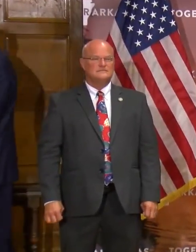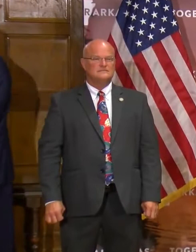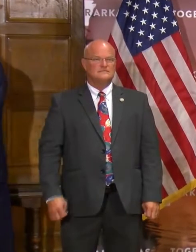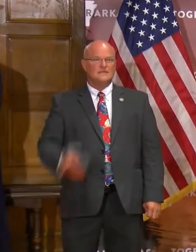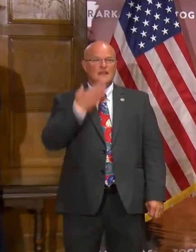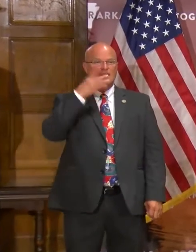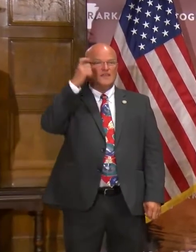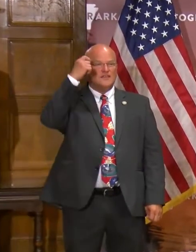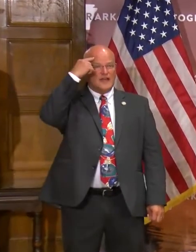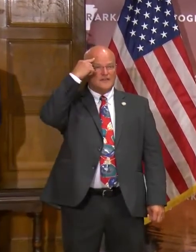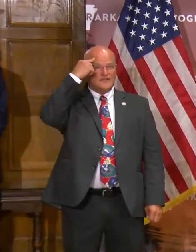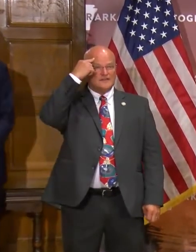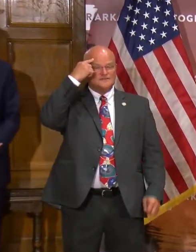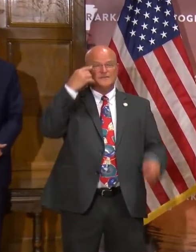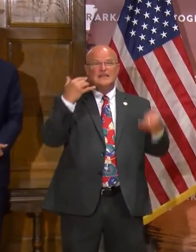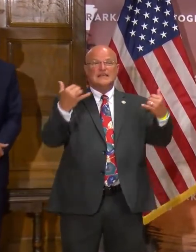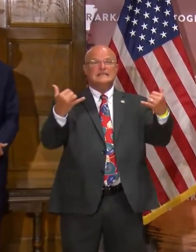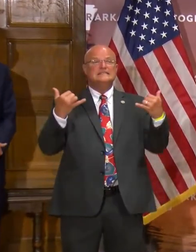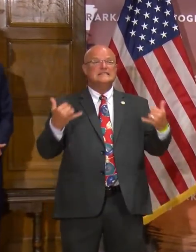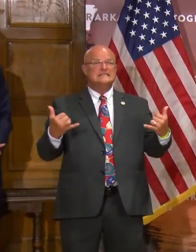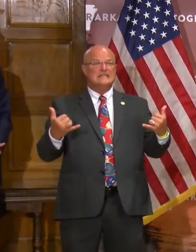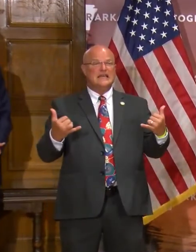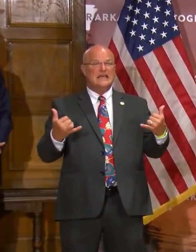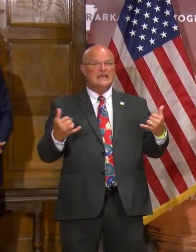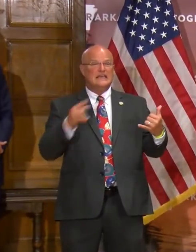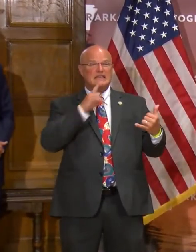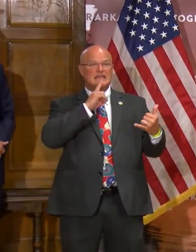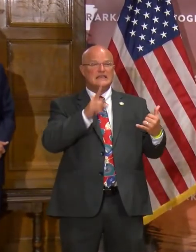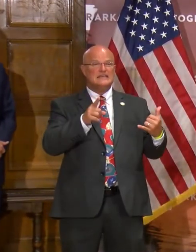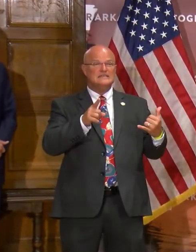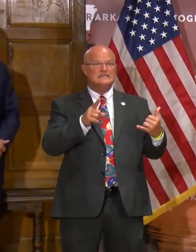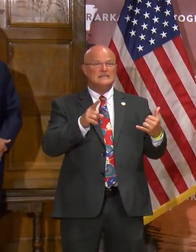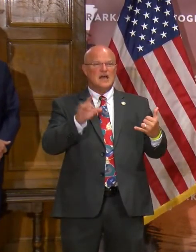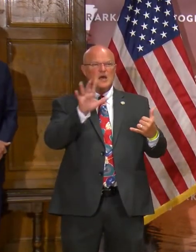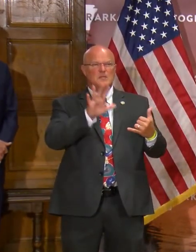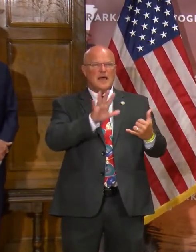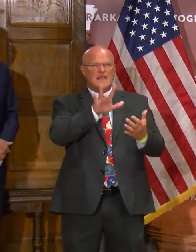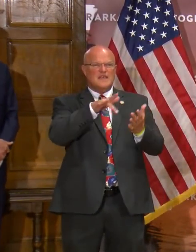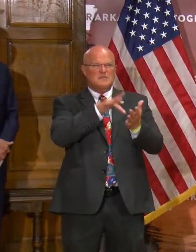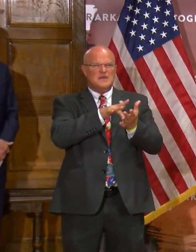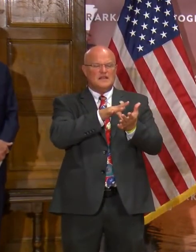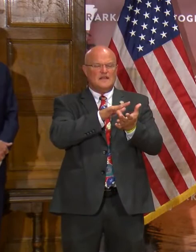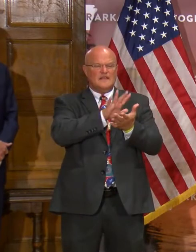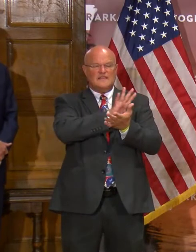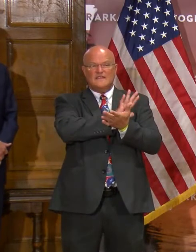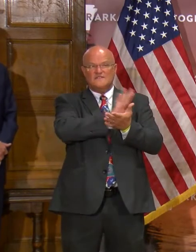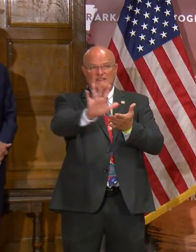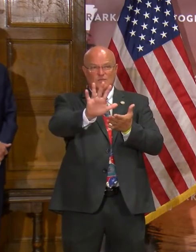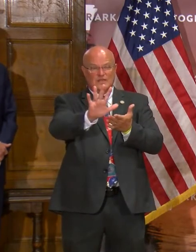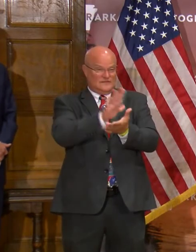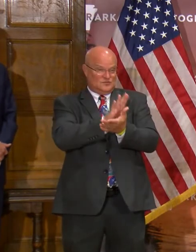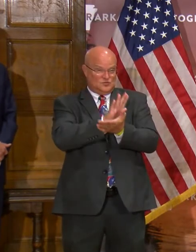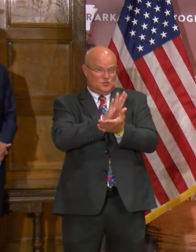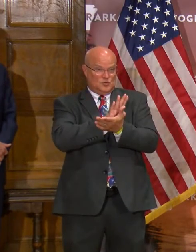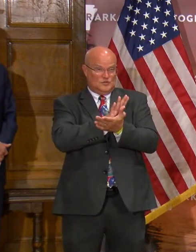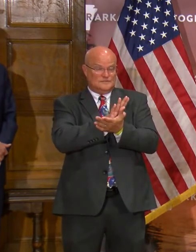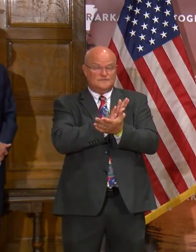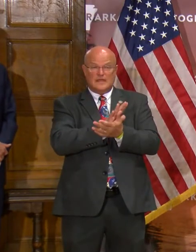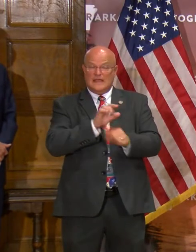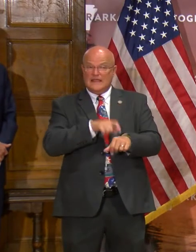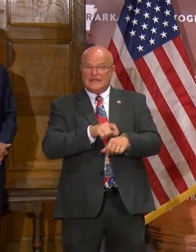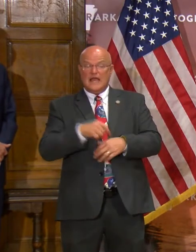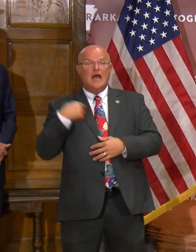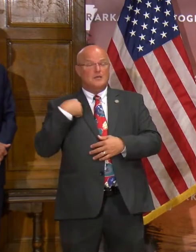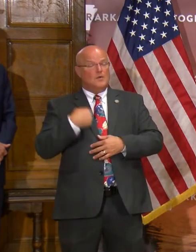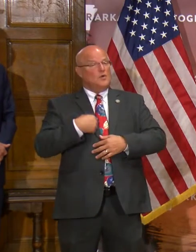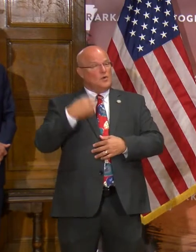Thank you, Governor. Today marks about the middle of the fifth week of school. And during that time, we have